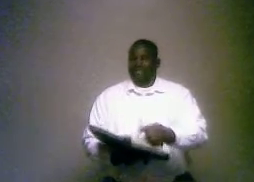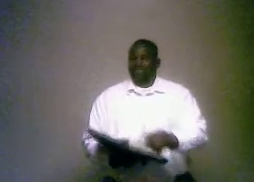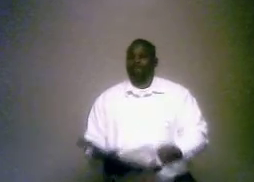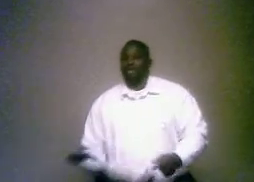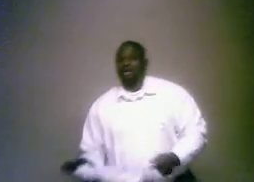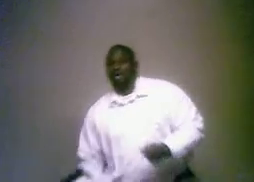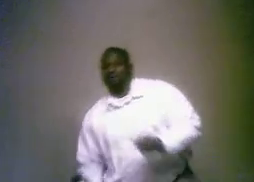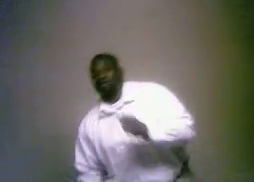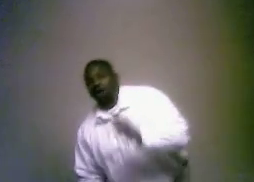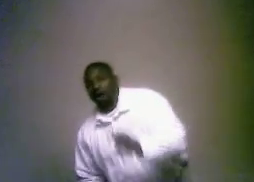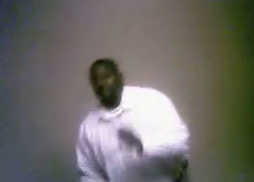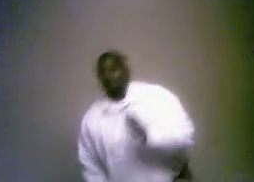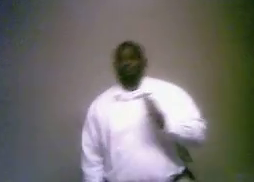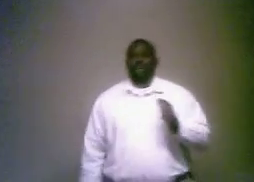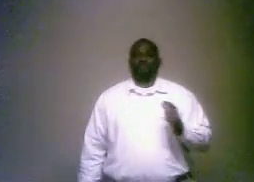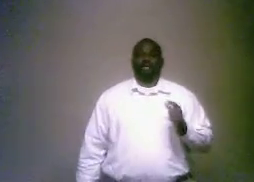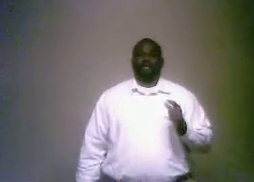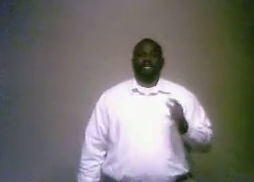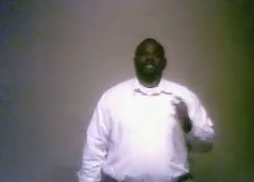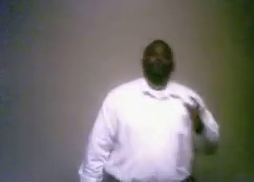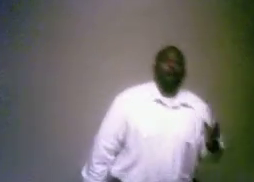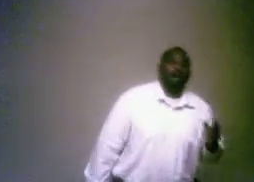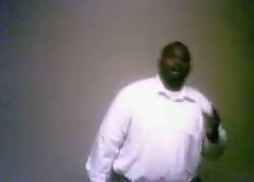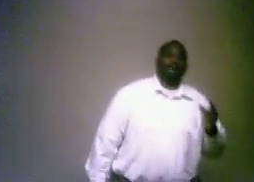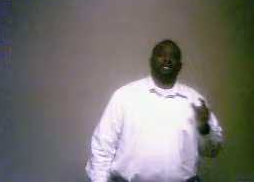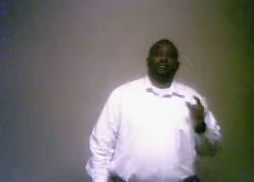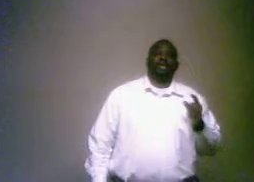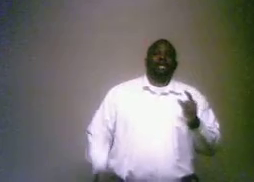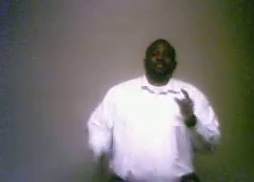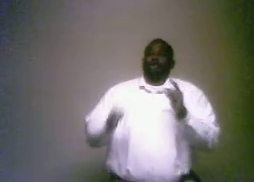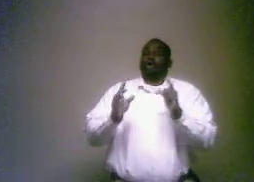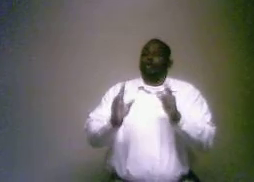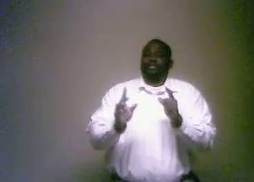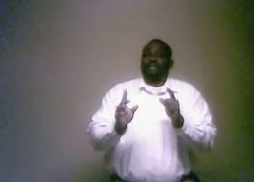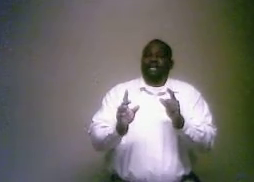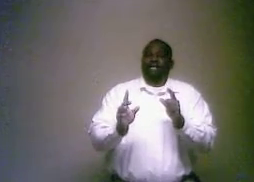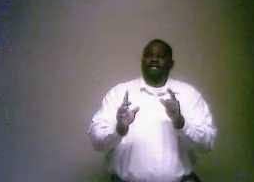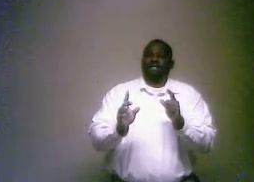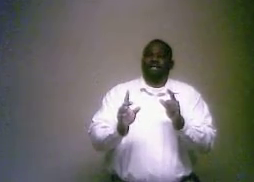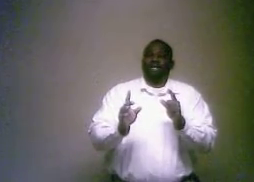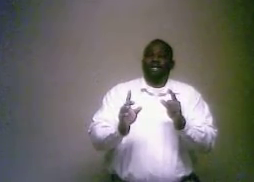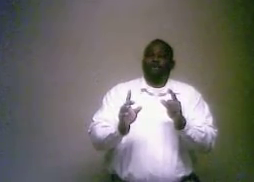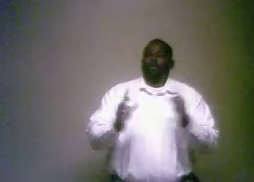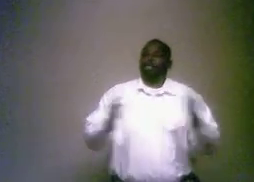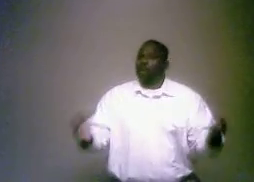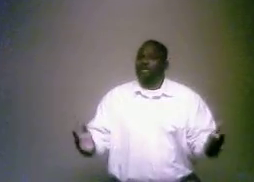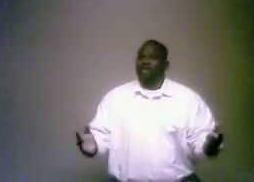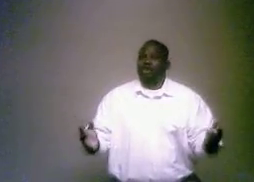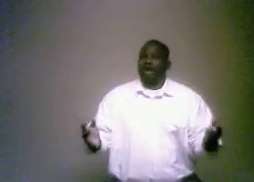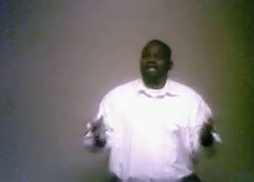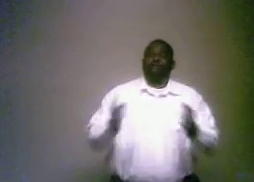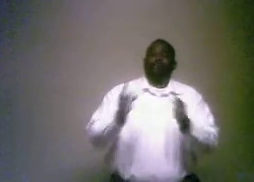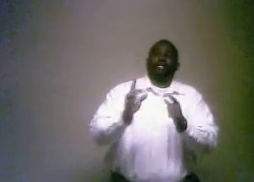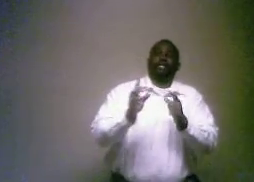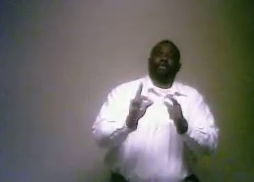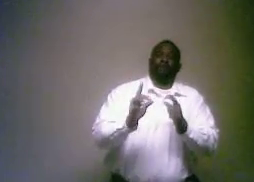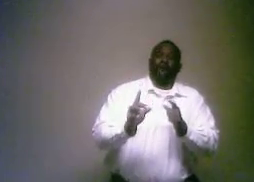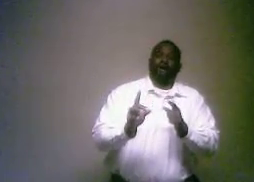there's a Holy Ghost baptism and there's a water baptism. So your question is, which one is correct and which is the correct